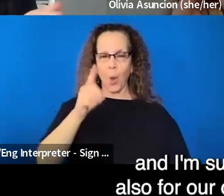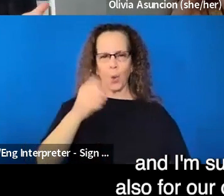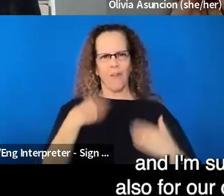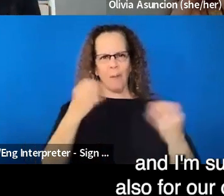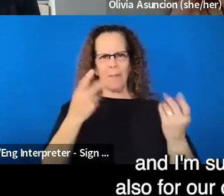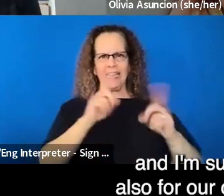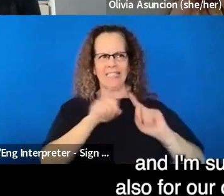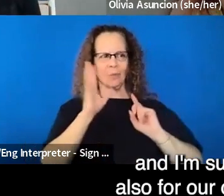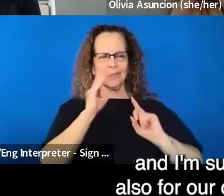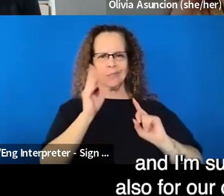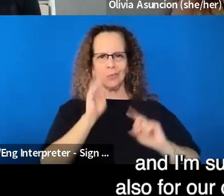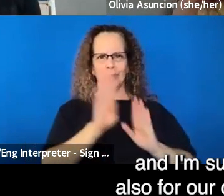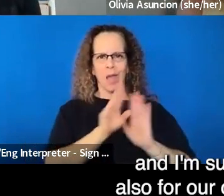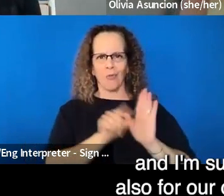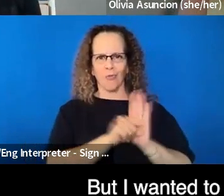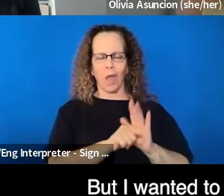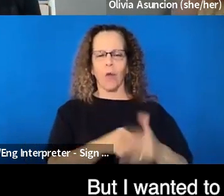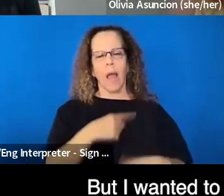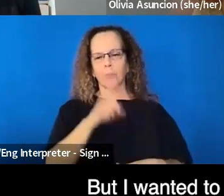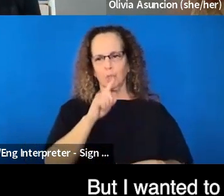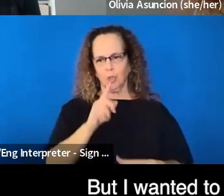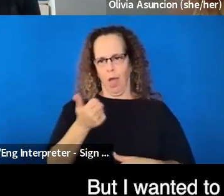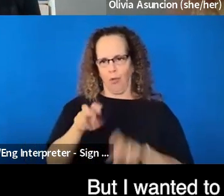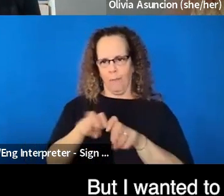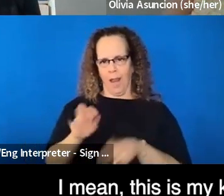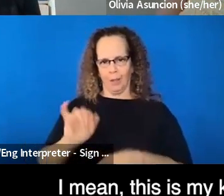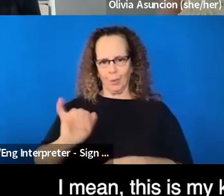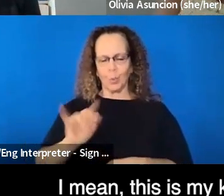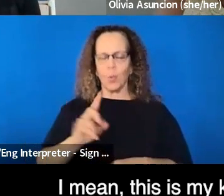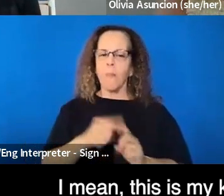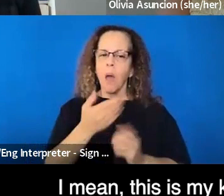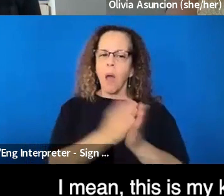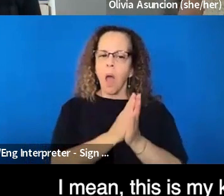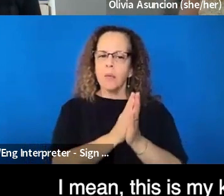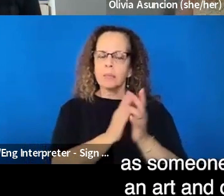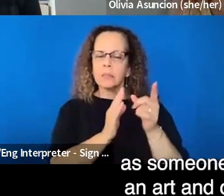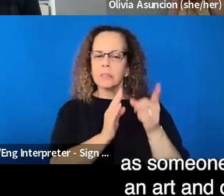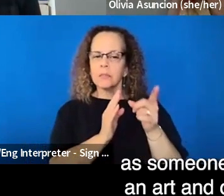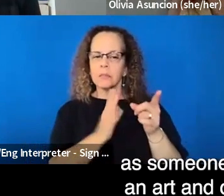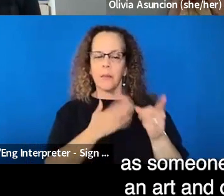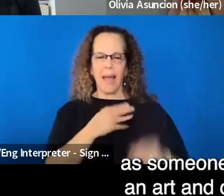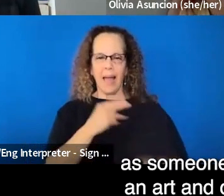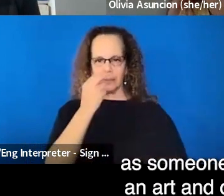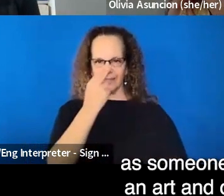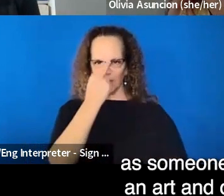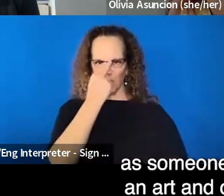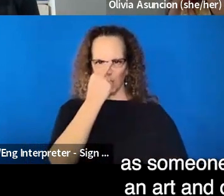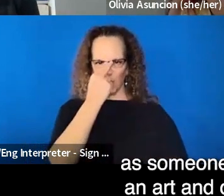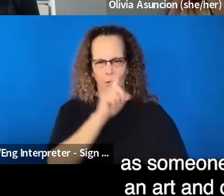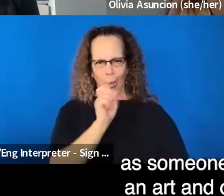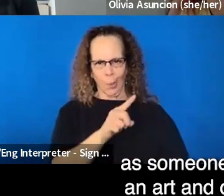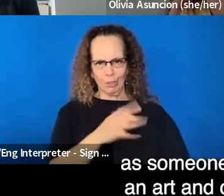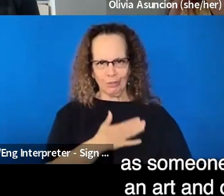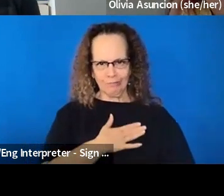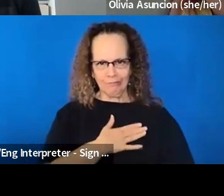I'm sure that's true also for other panelists. Um, but I wanted to ask you a little bit, I mean, this is my kind of nerdy question as someone who works at an art and